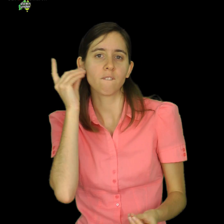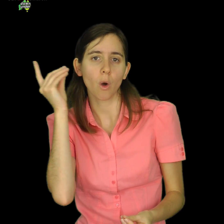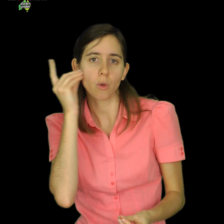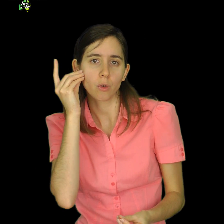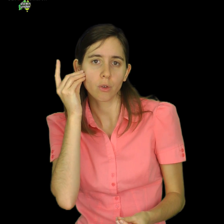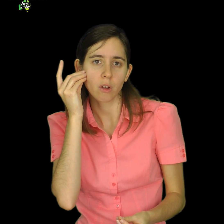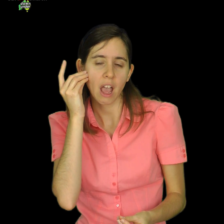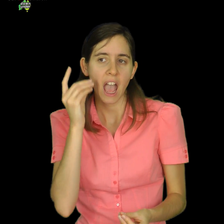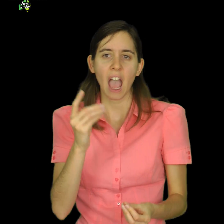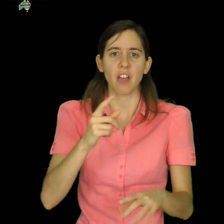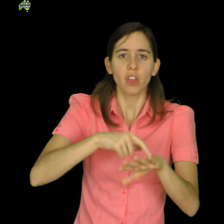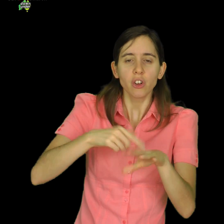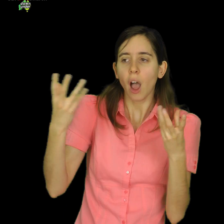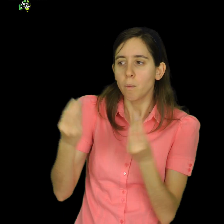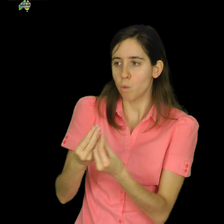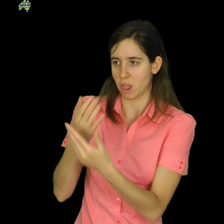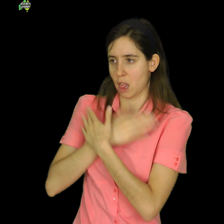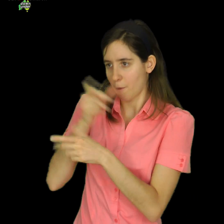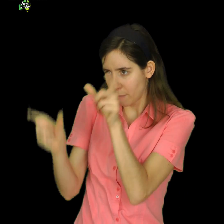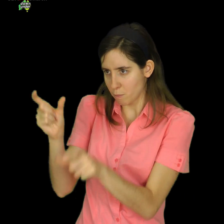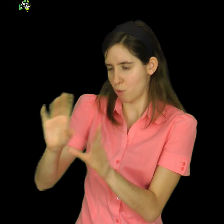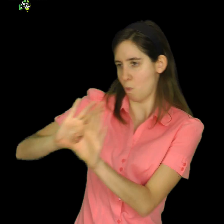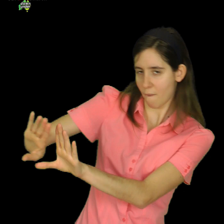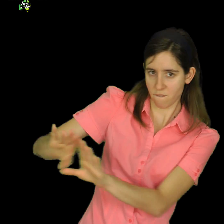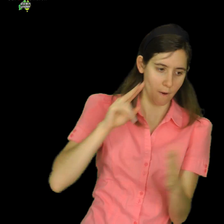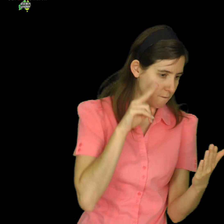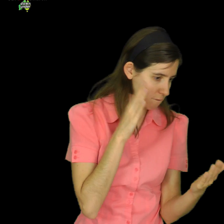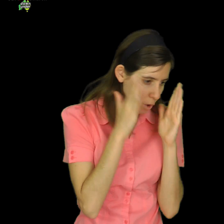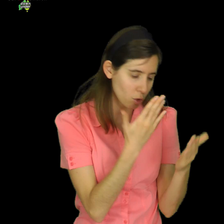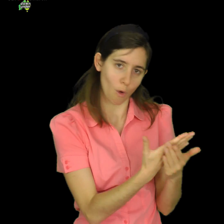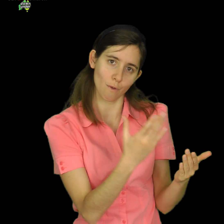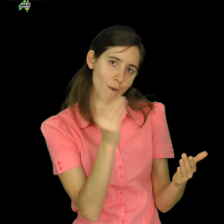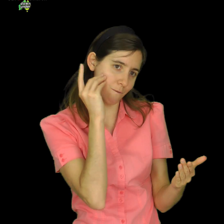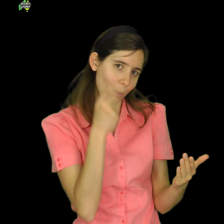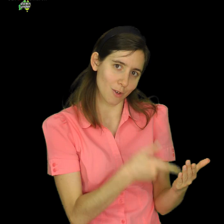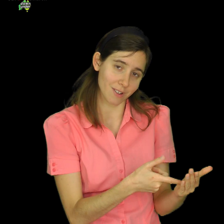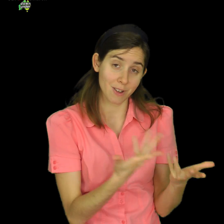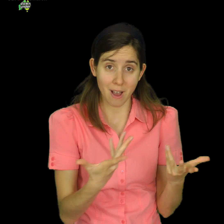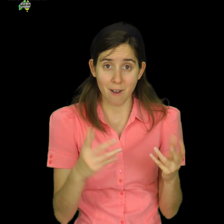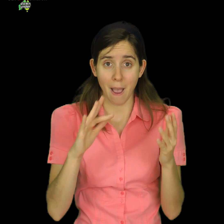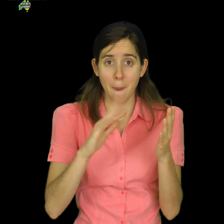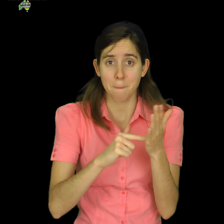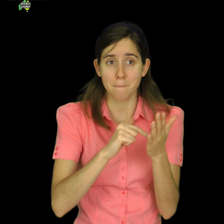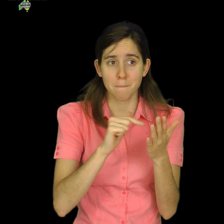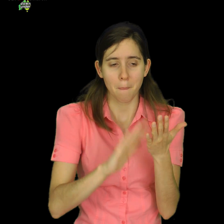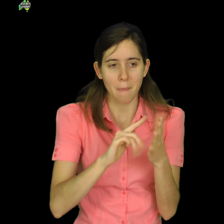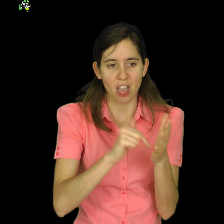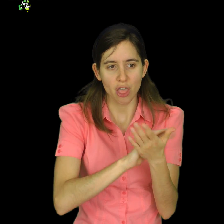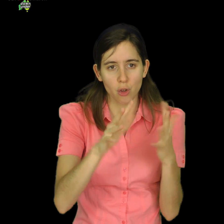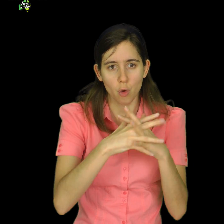time with your loved ones, Matthew chapter 24 and verse 12 is being fulfilled. It says, in the last